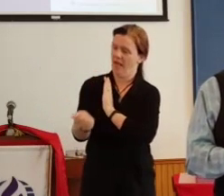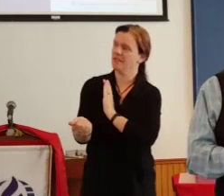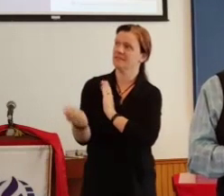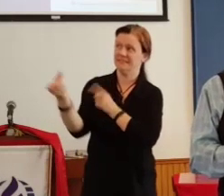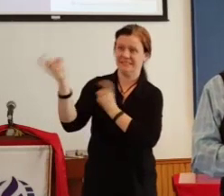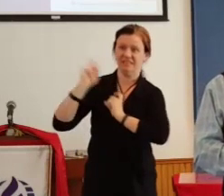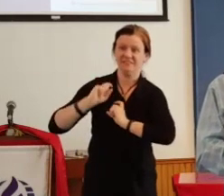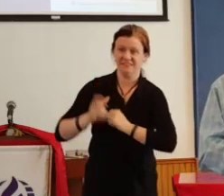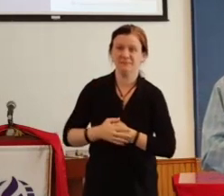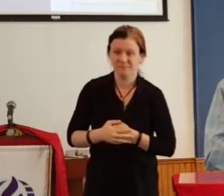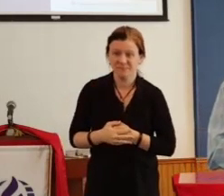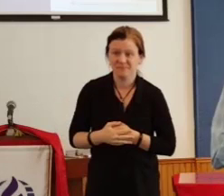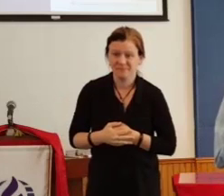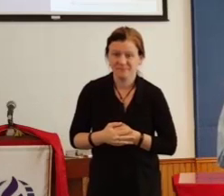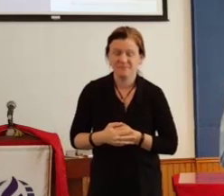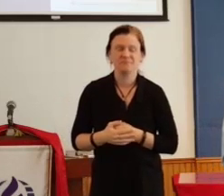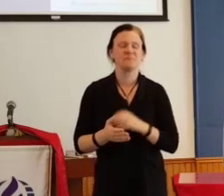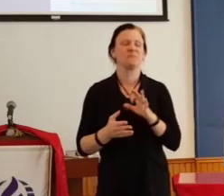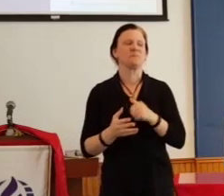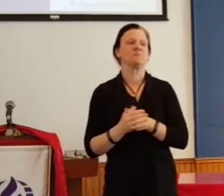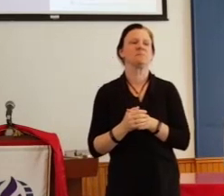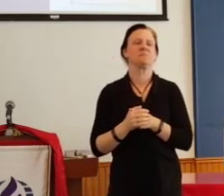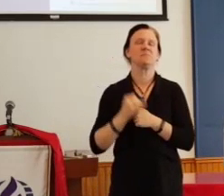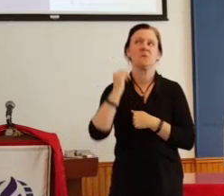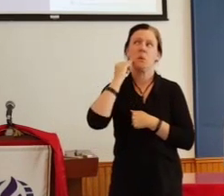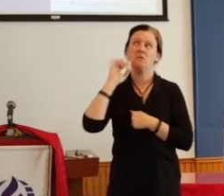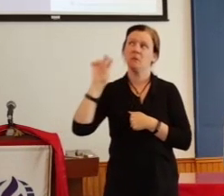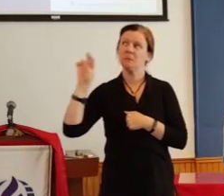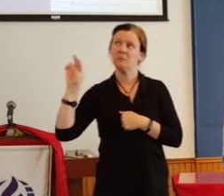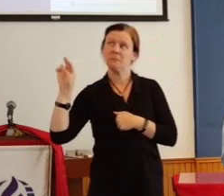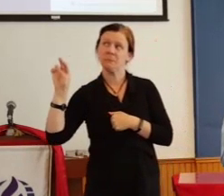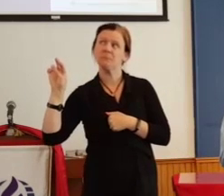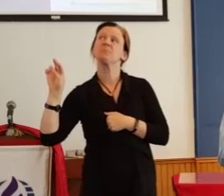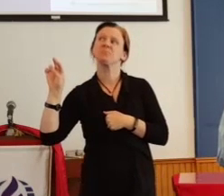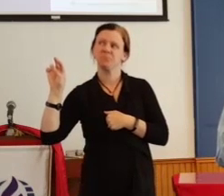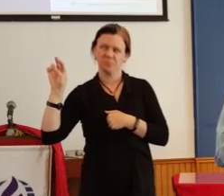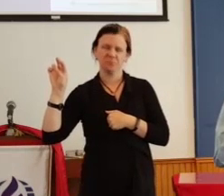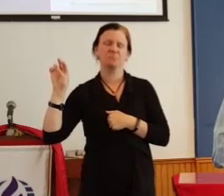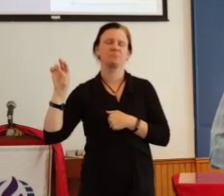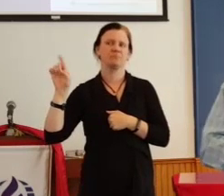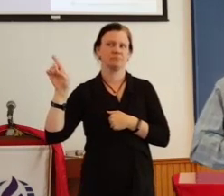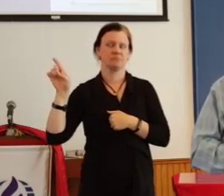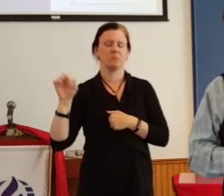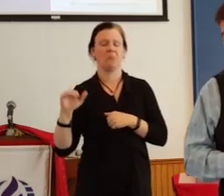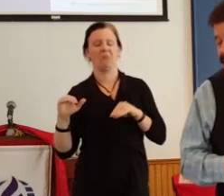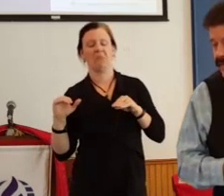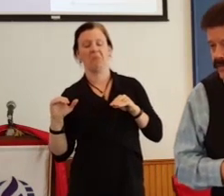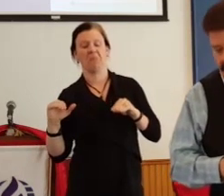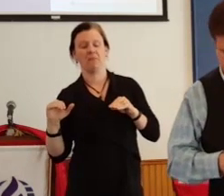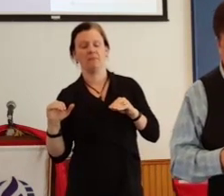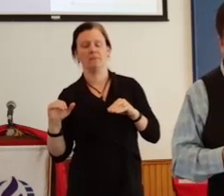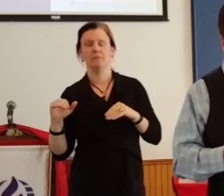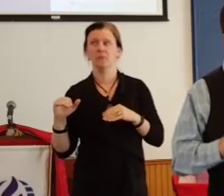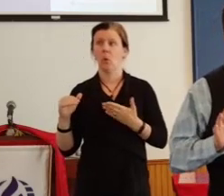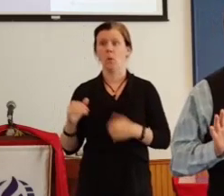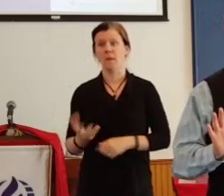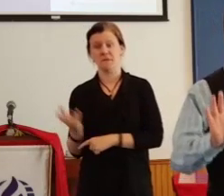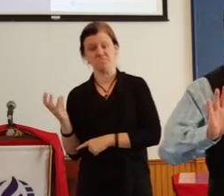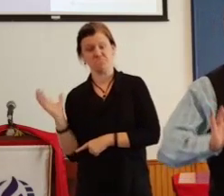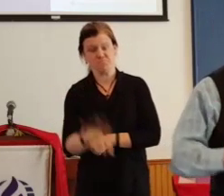So, if we listen to the Spirit and let it gently, or maybe not so gently, shove us